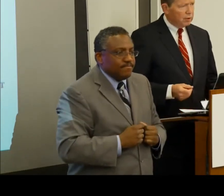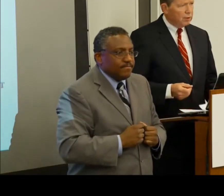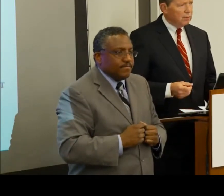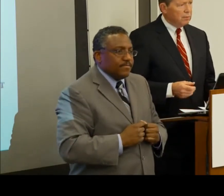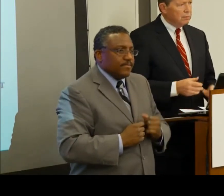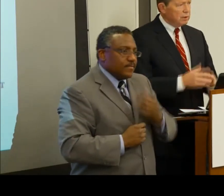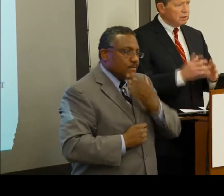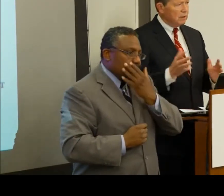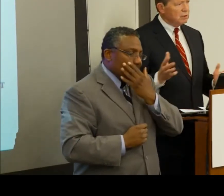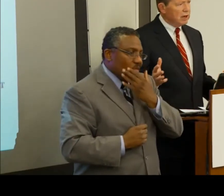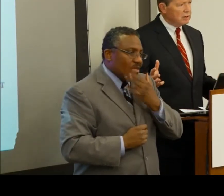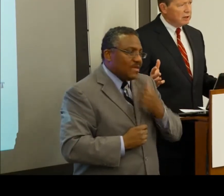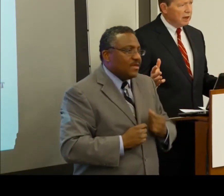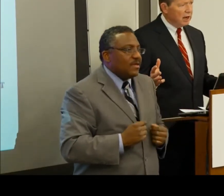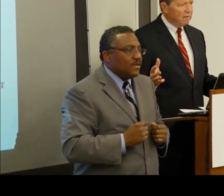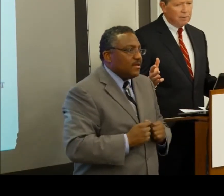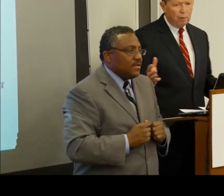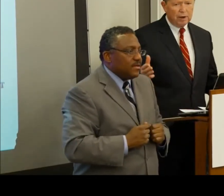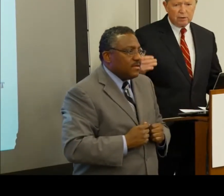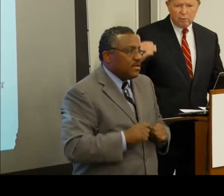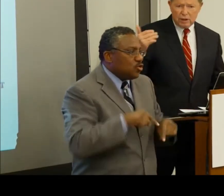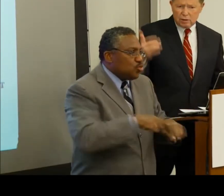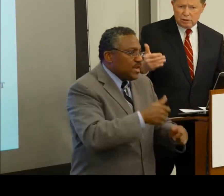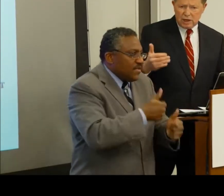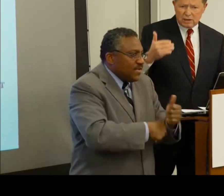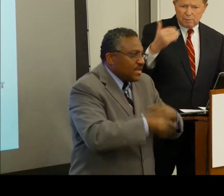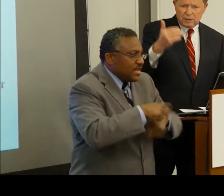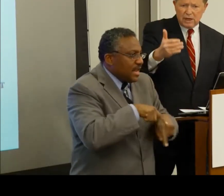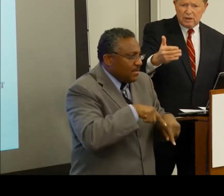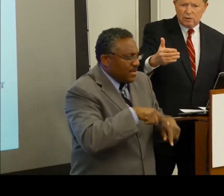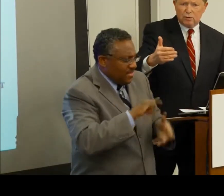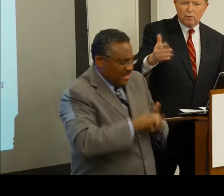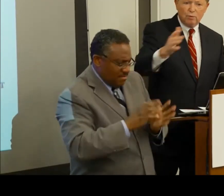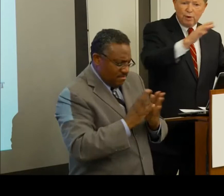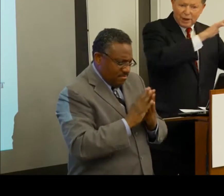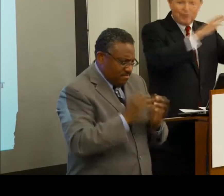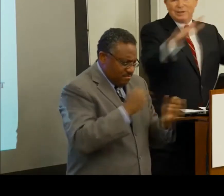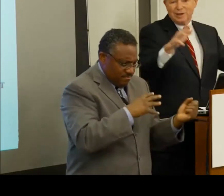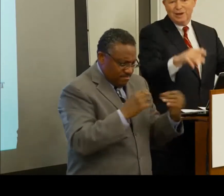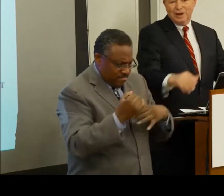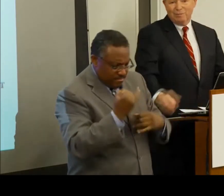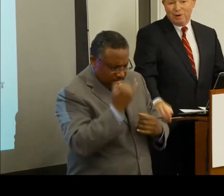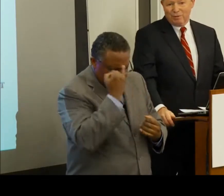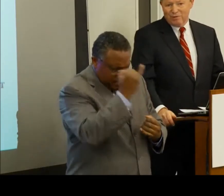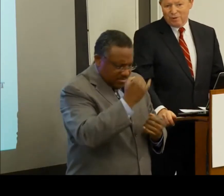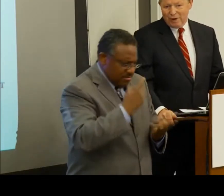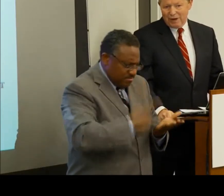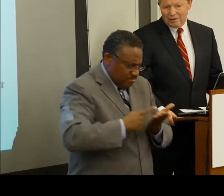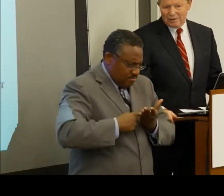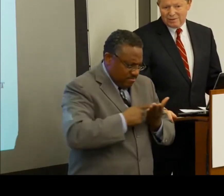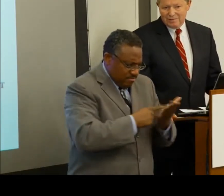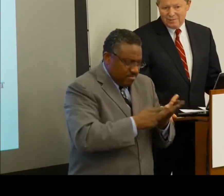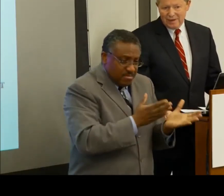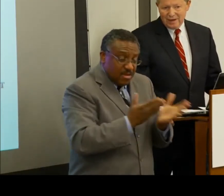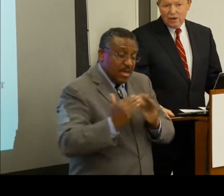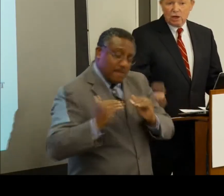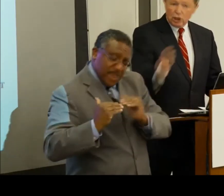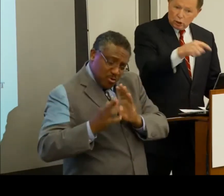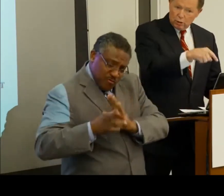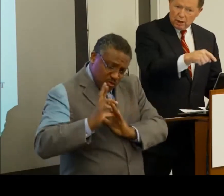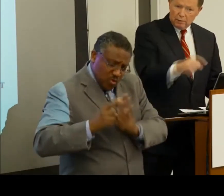We were subject at every point the research as it proceeded to rigorous peer review analysis,